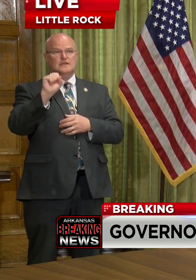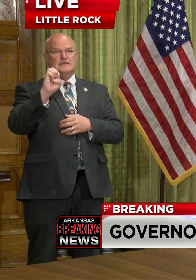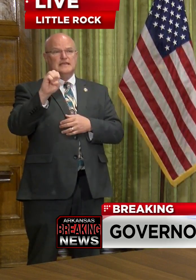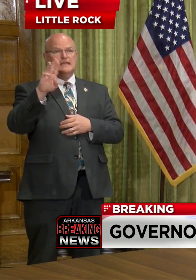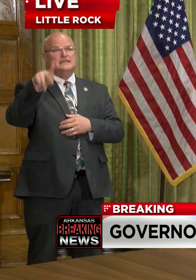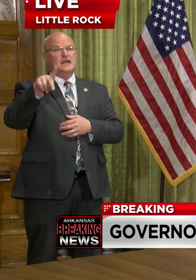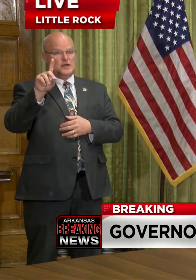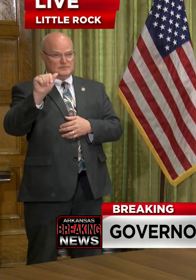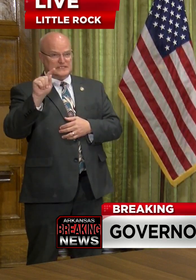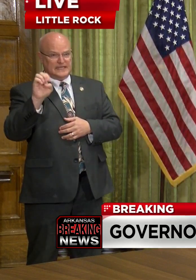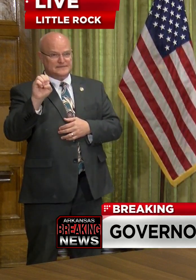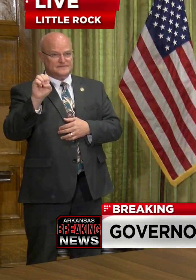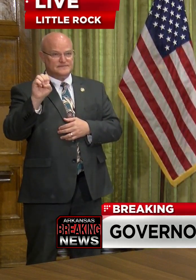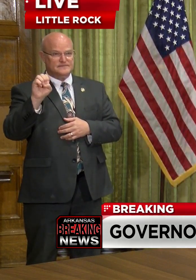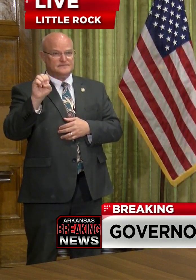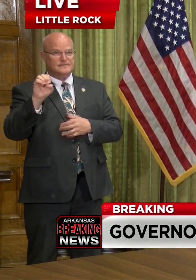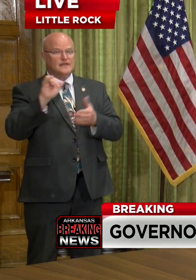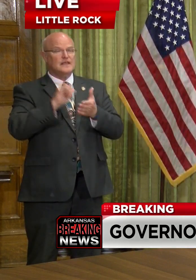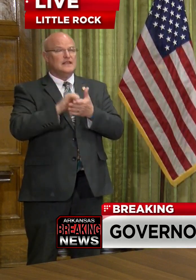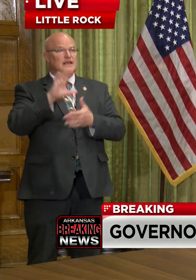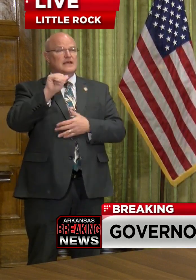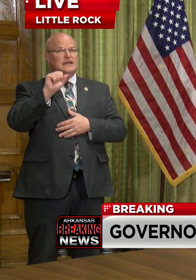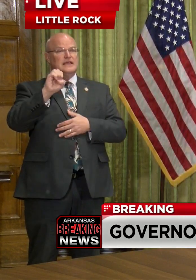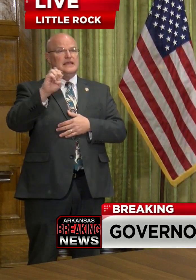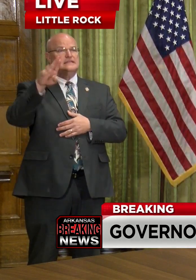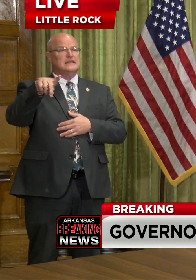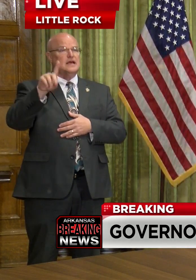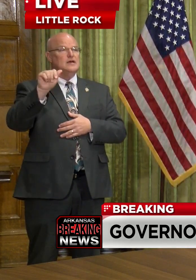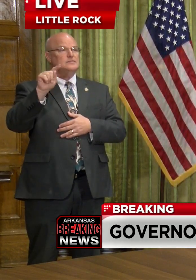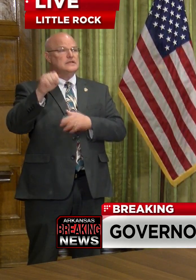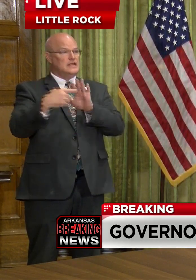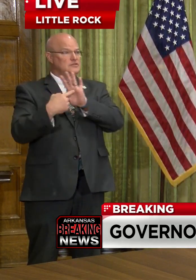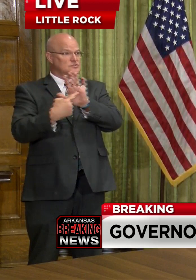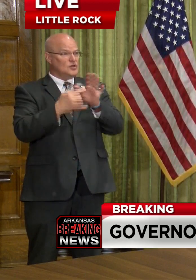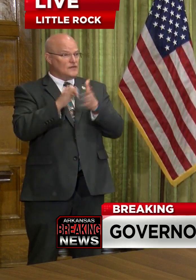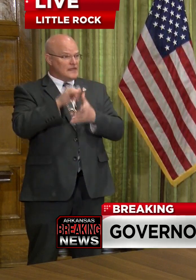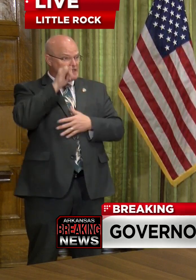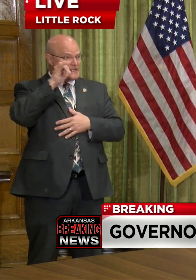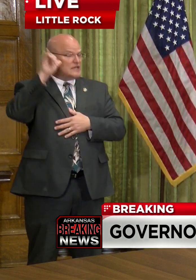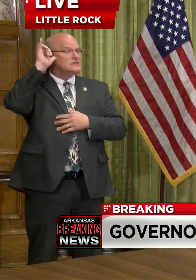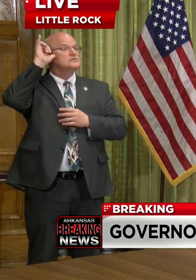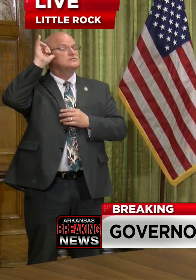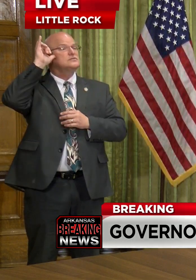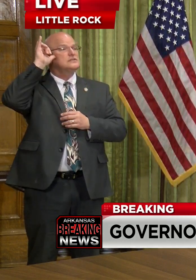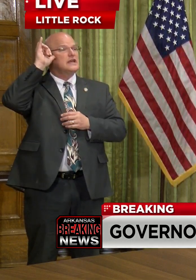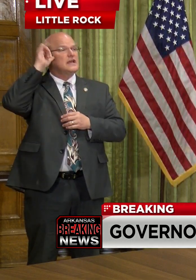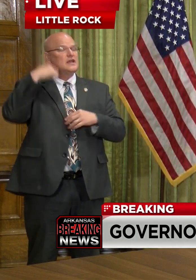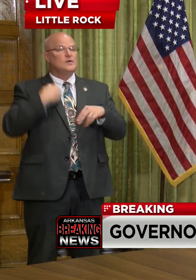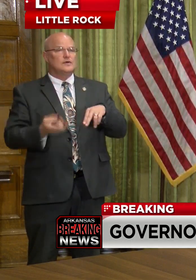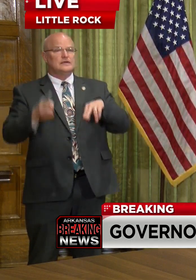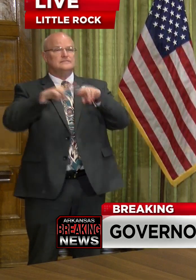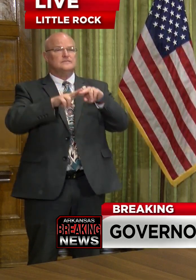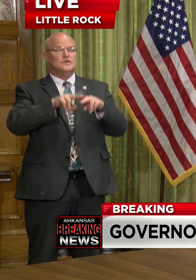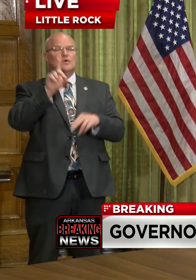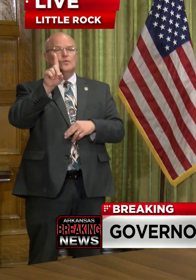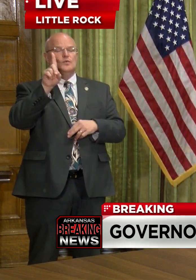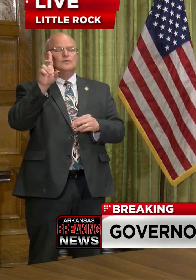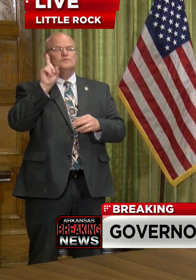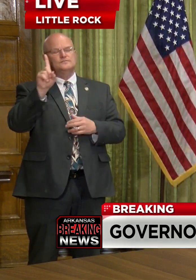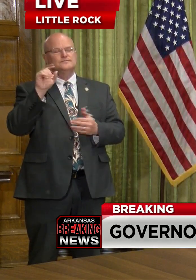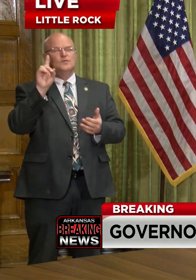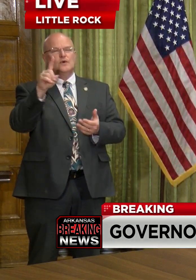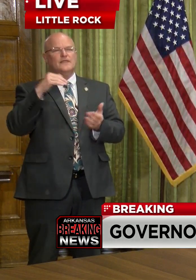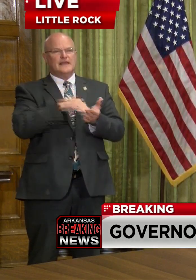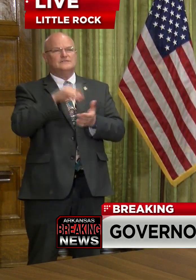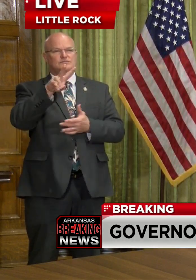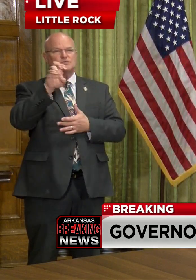update. And the case update shows that yesterday we had 1,280